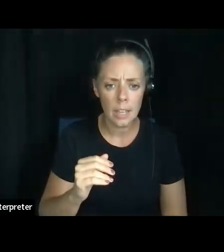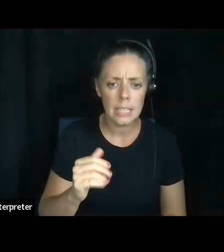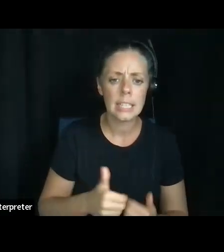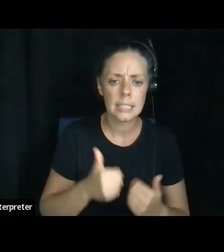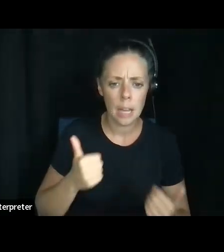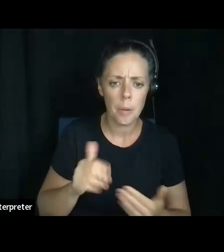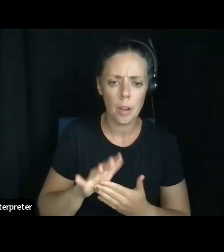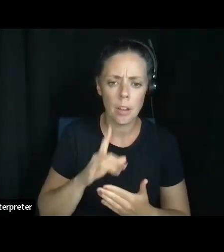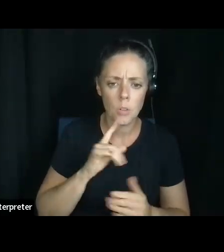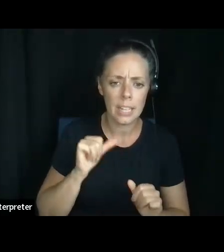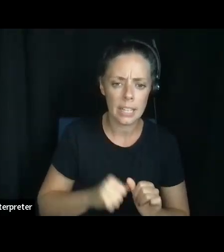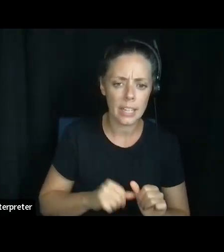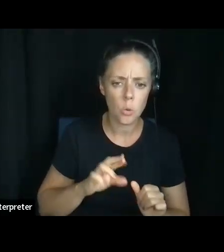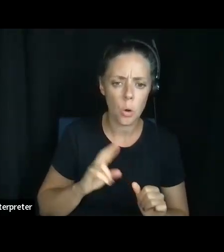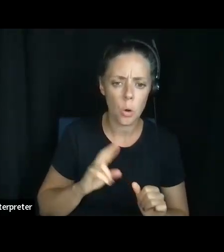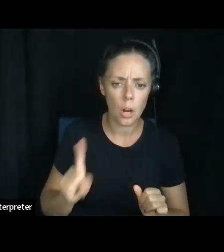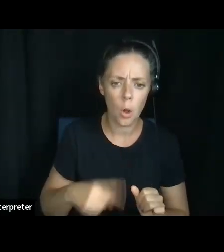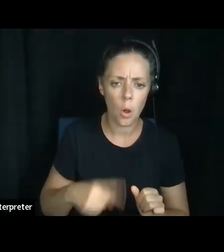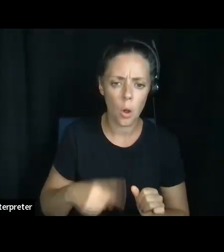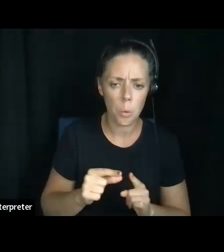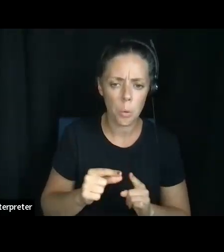document for each or just the wording?